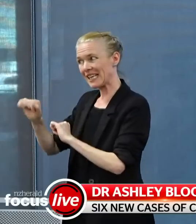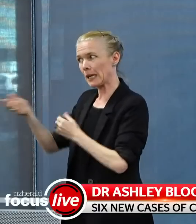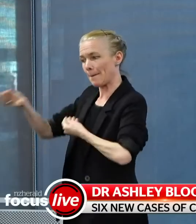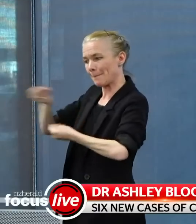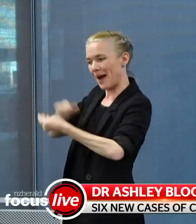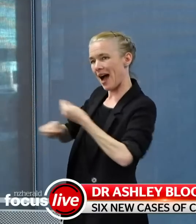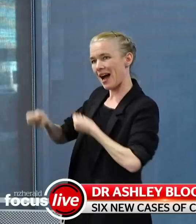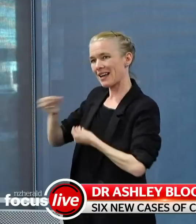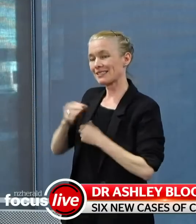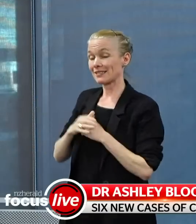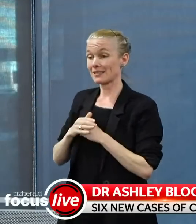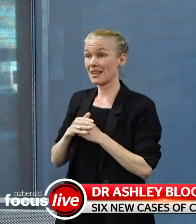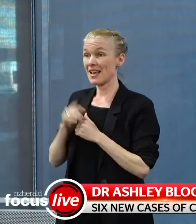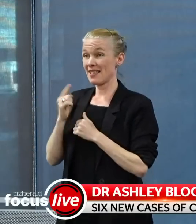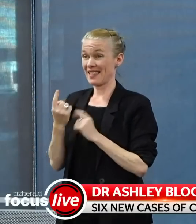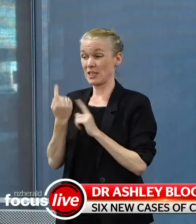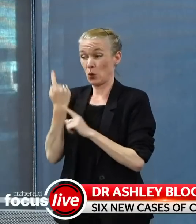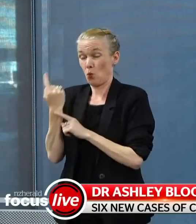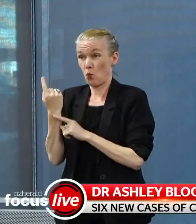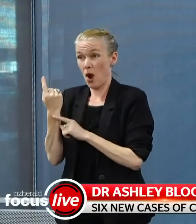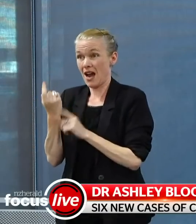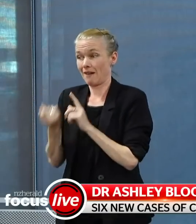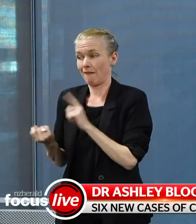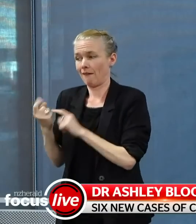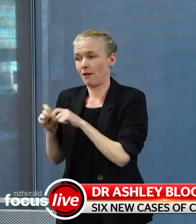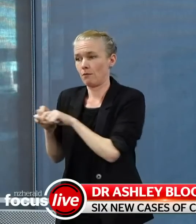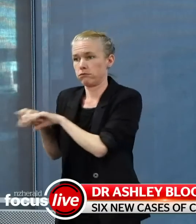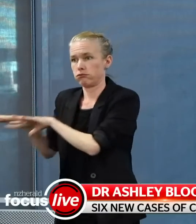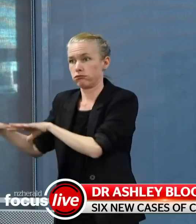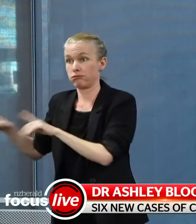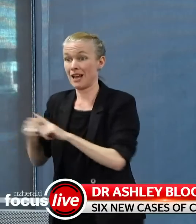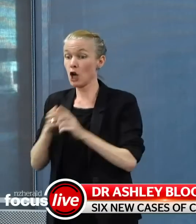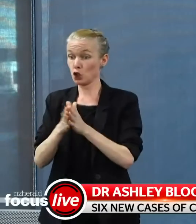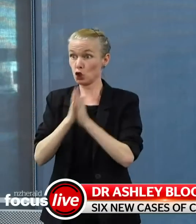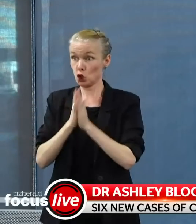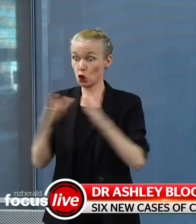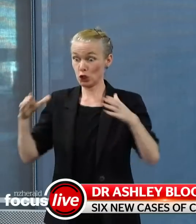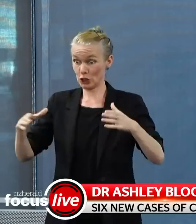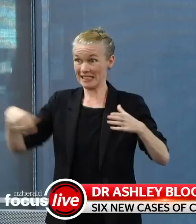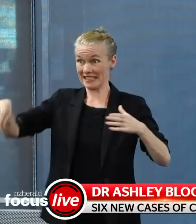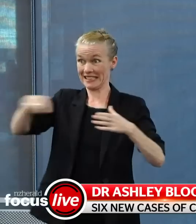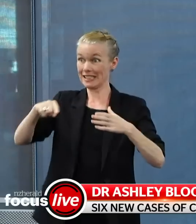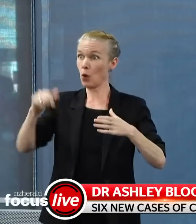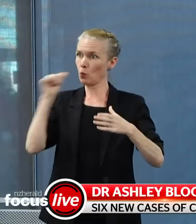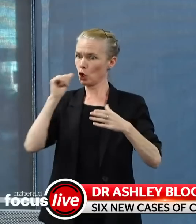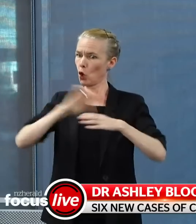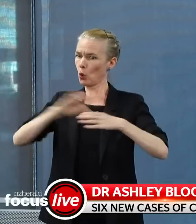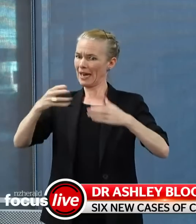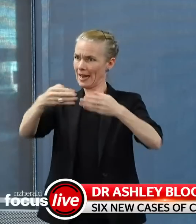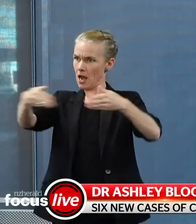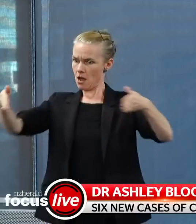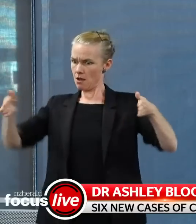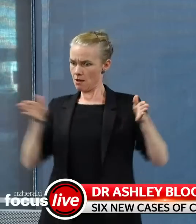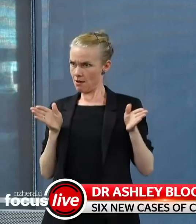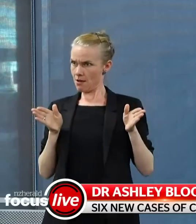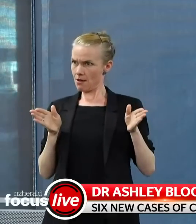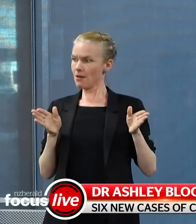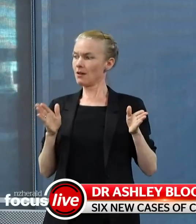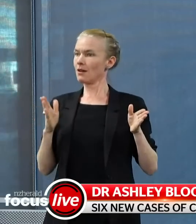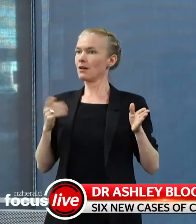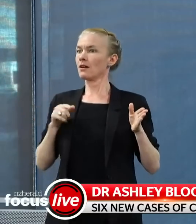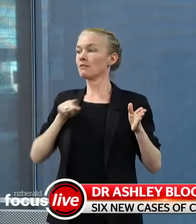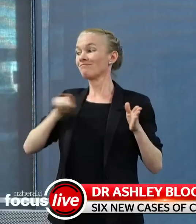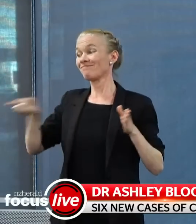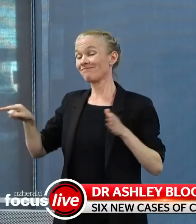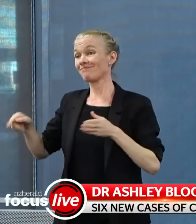Roscoe grouping, and there are no other ones that have emerged either over the last week or so. So it's an